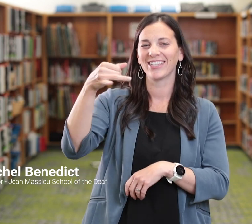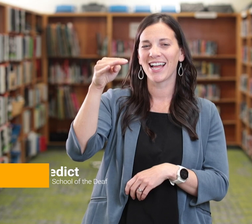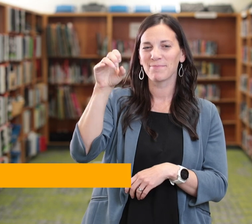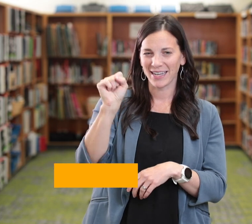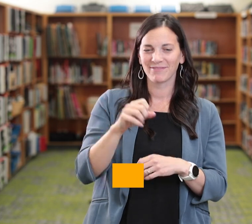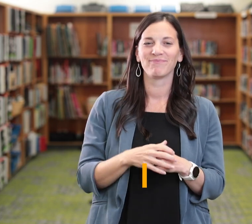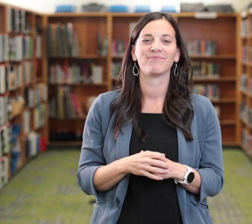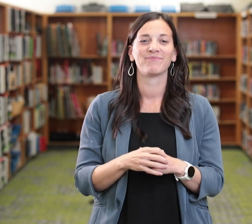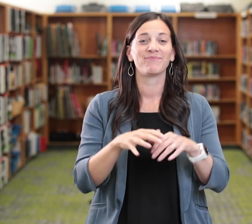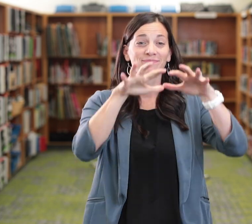JMS.